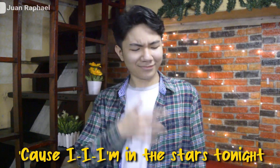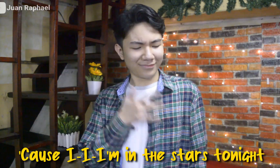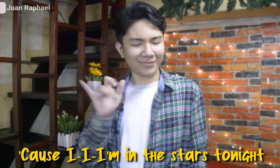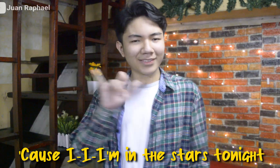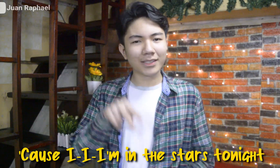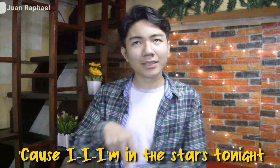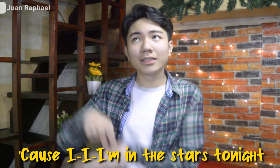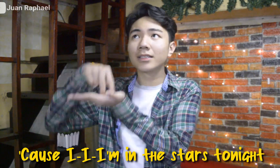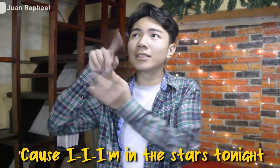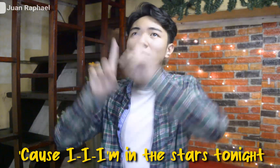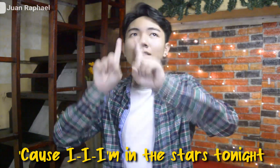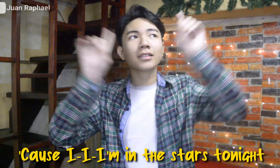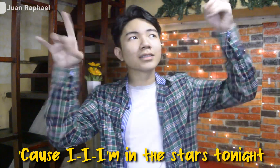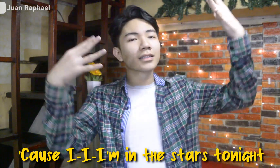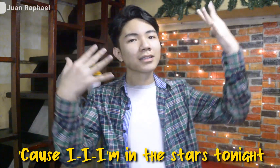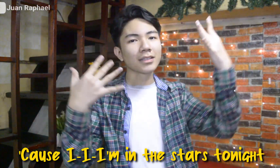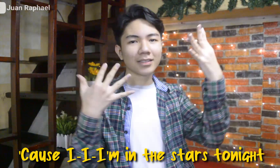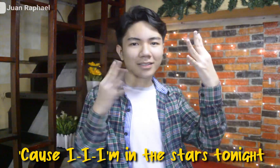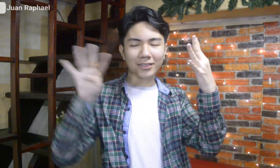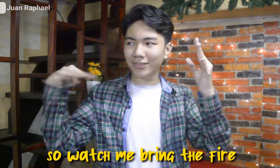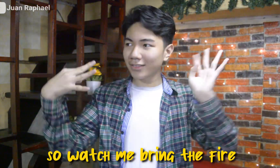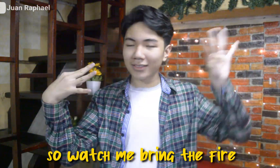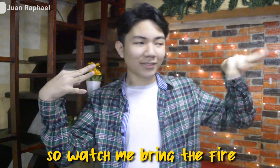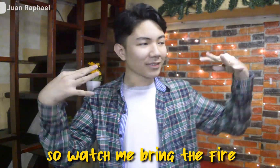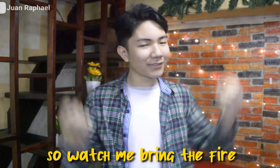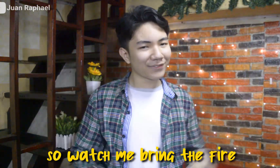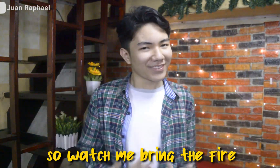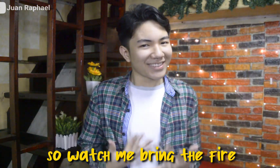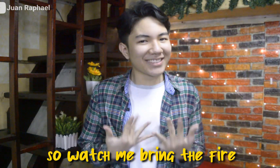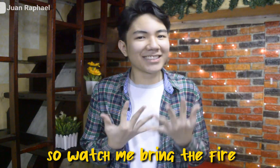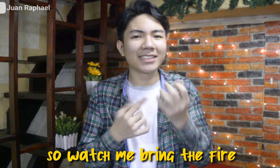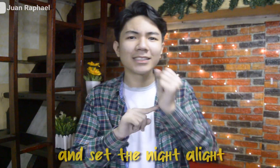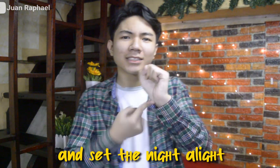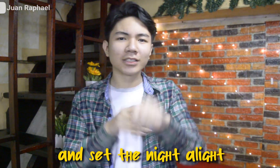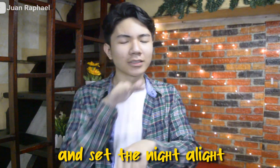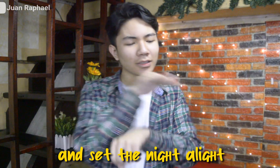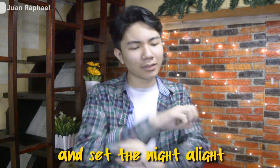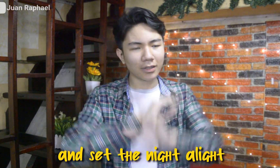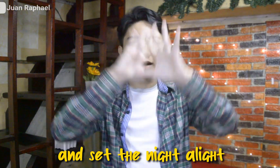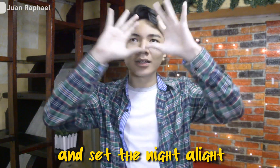Cus I'm in the dark sunlight So watch me bring the fire and set the night light